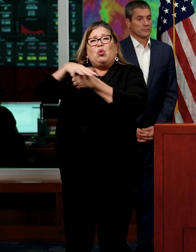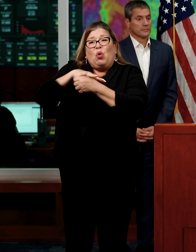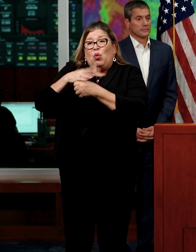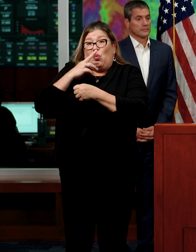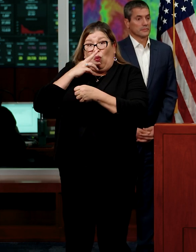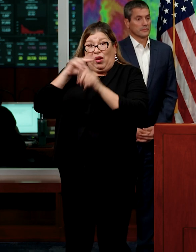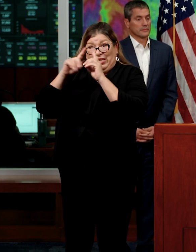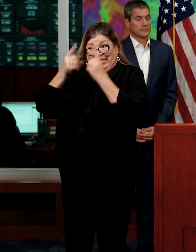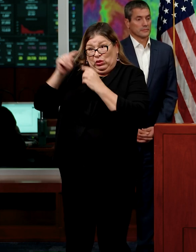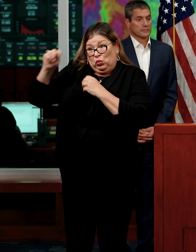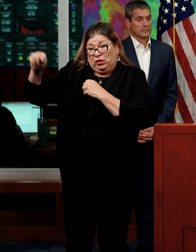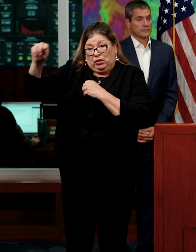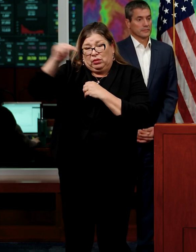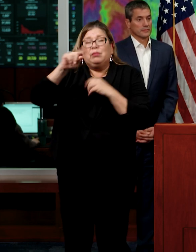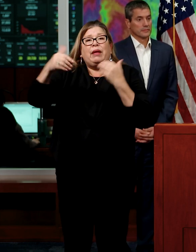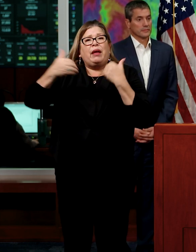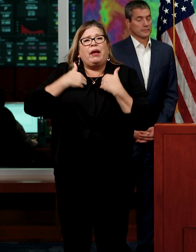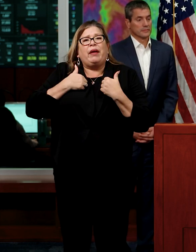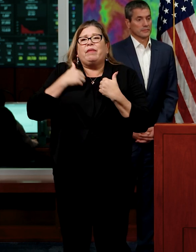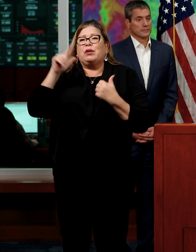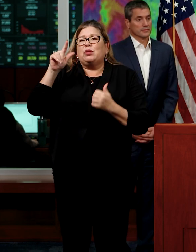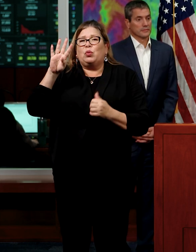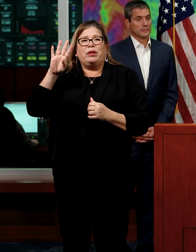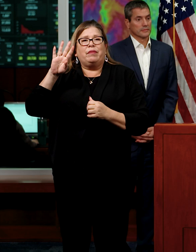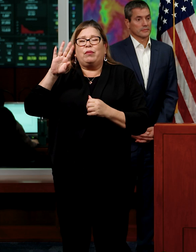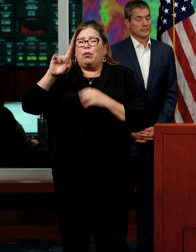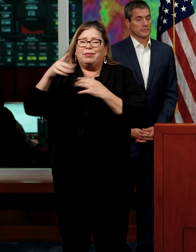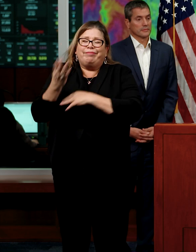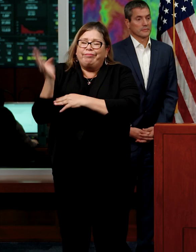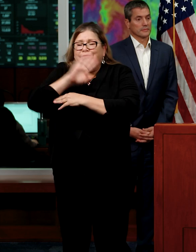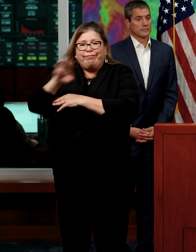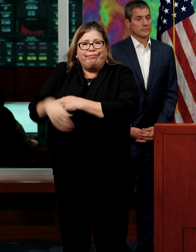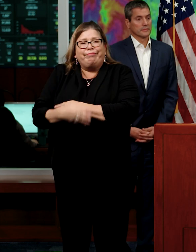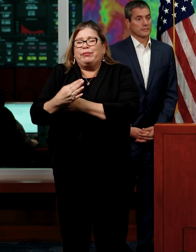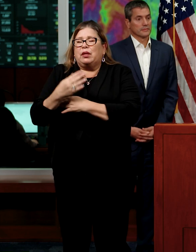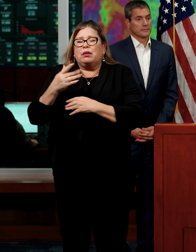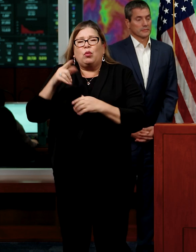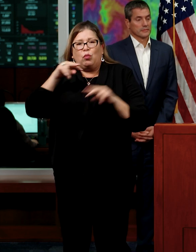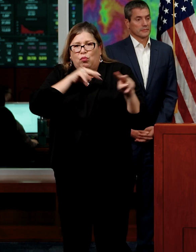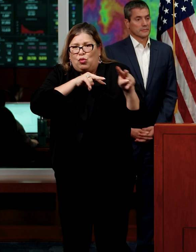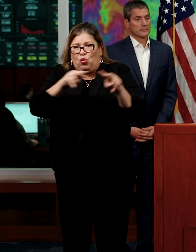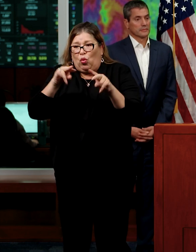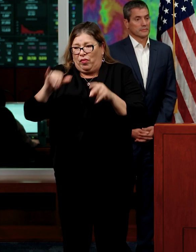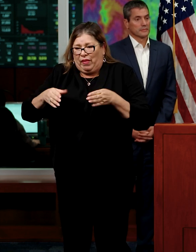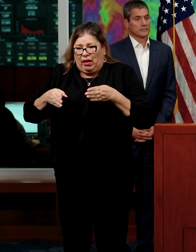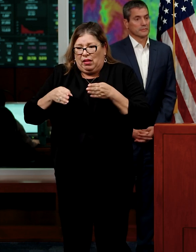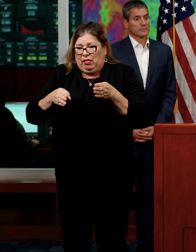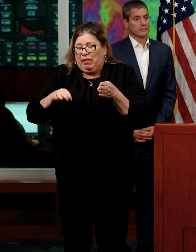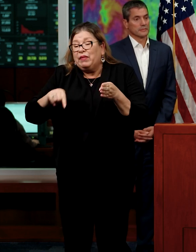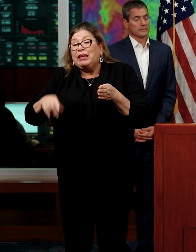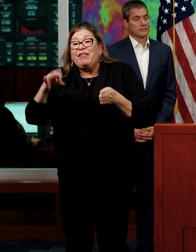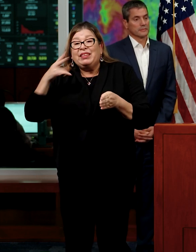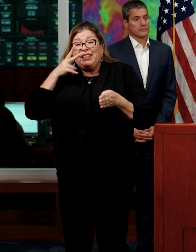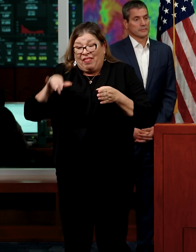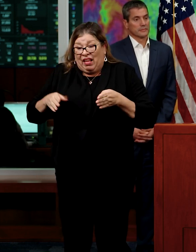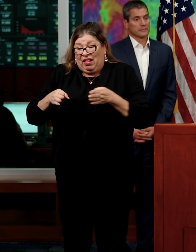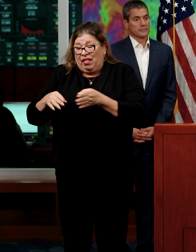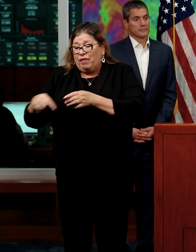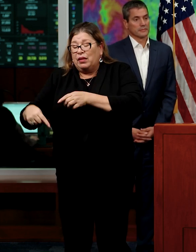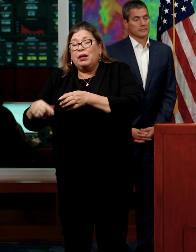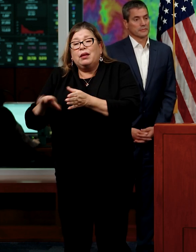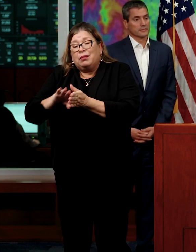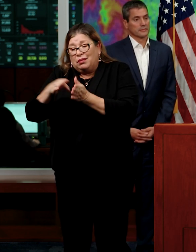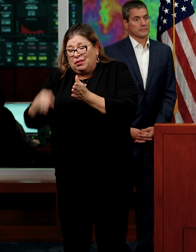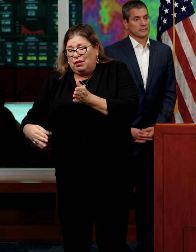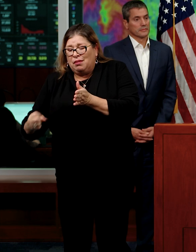do have 24-7 patrols of those levee systems. So when they detect a boil, that's what happened in the